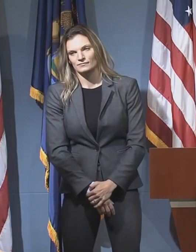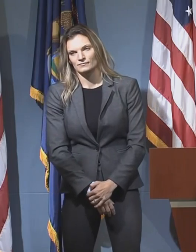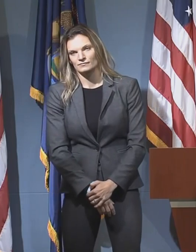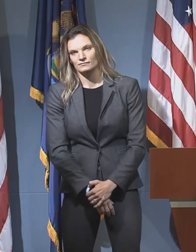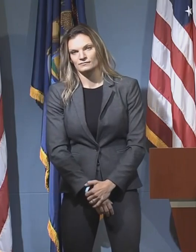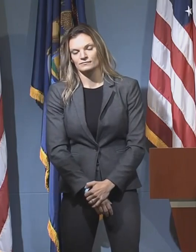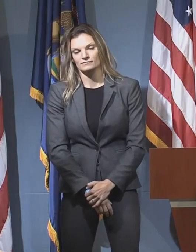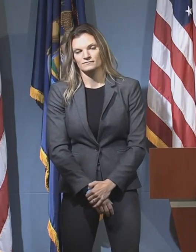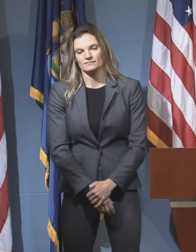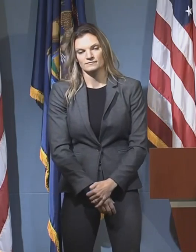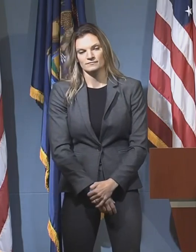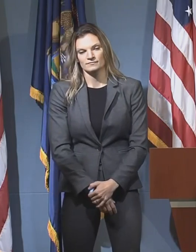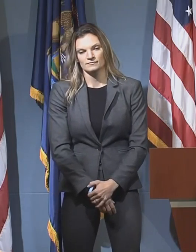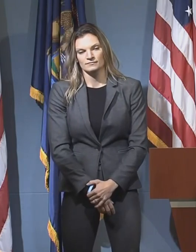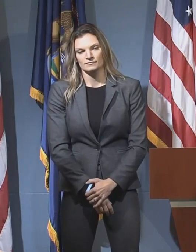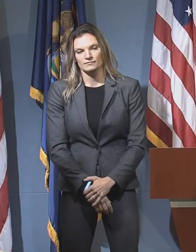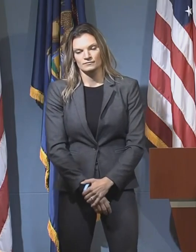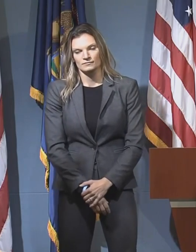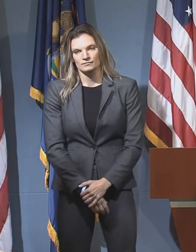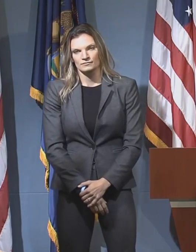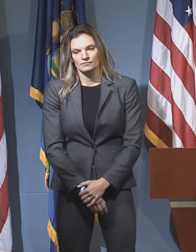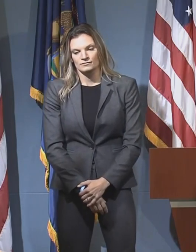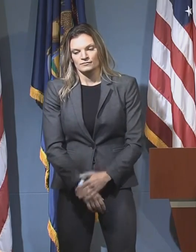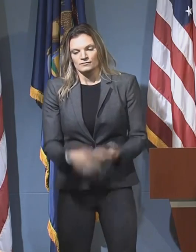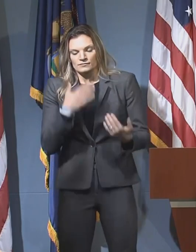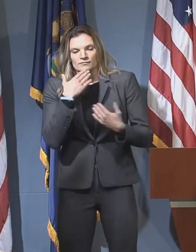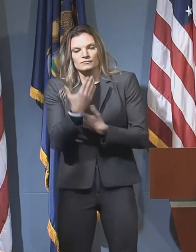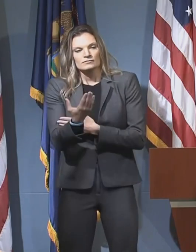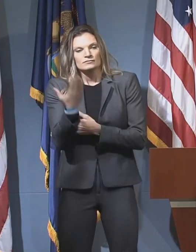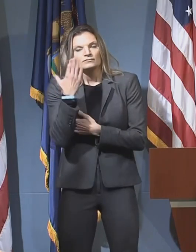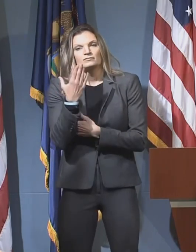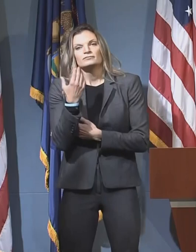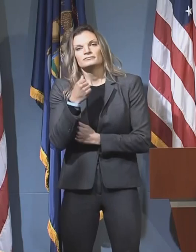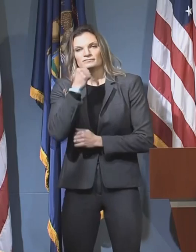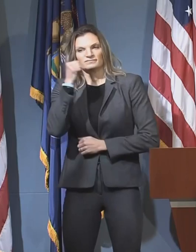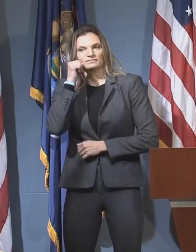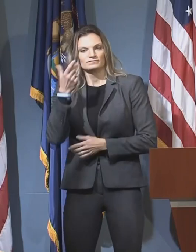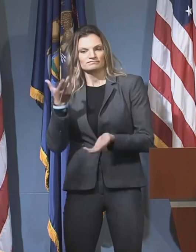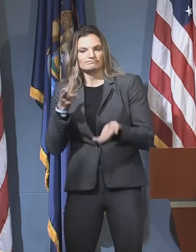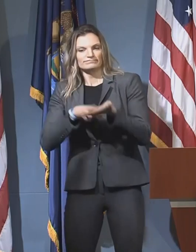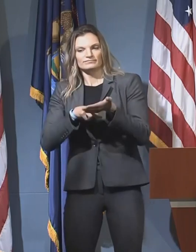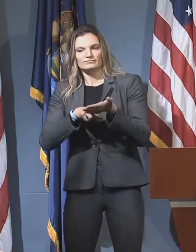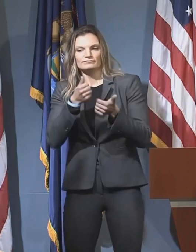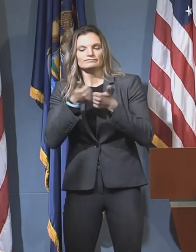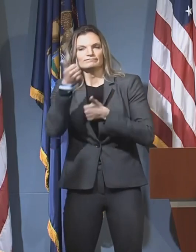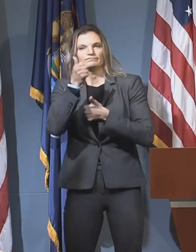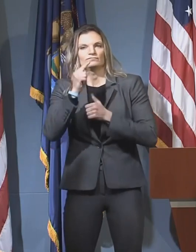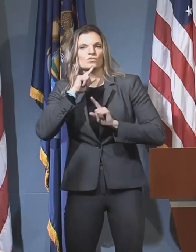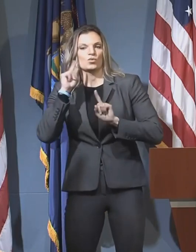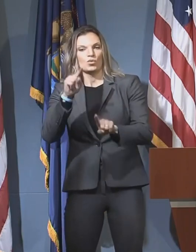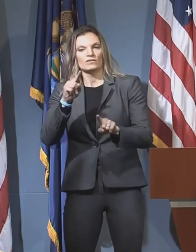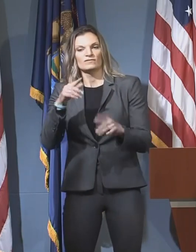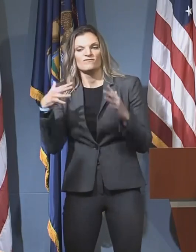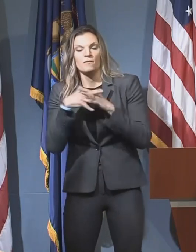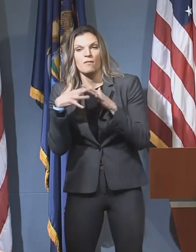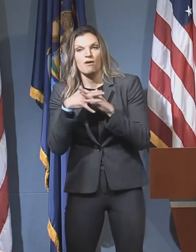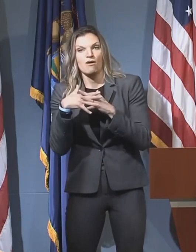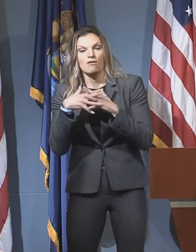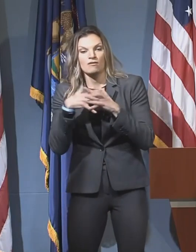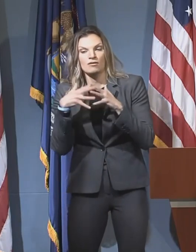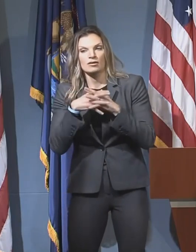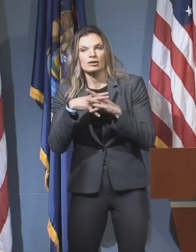Good morning, Governor. Yesterday, you signed an executive order telling high school fall athletes